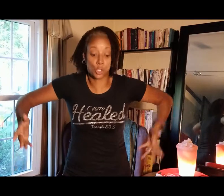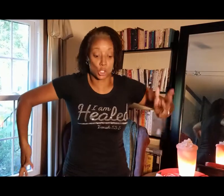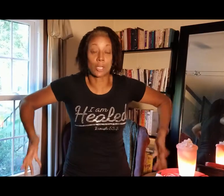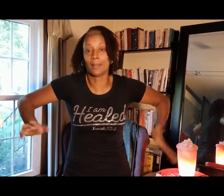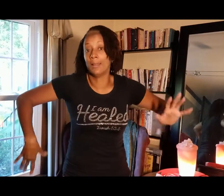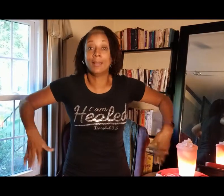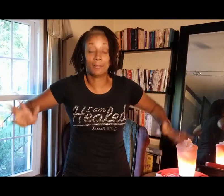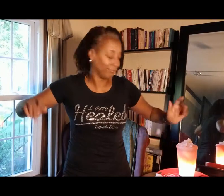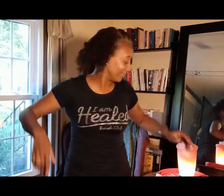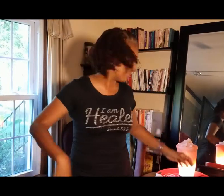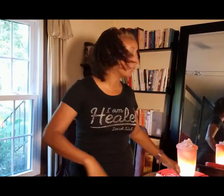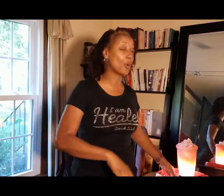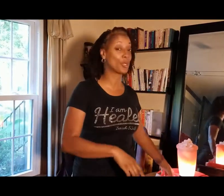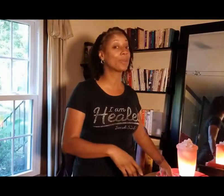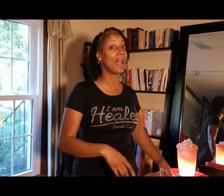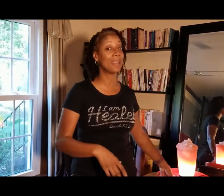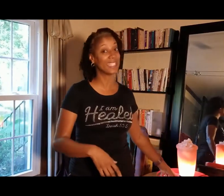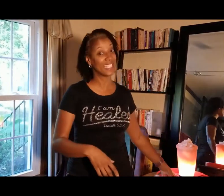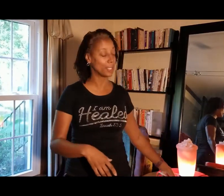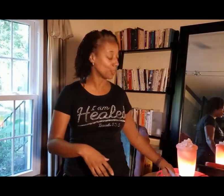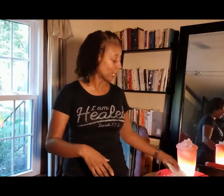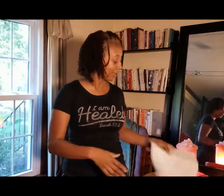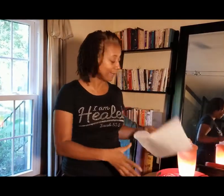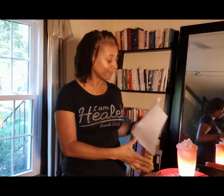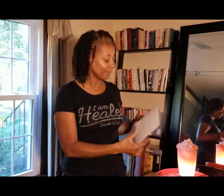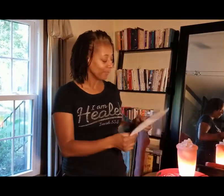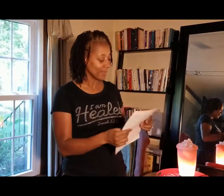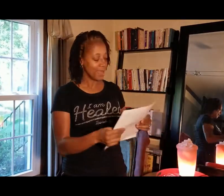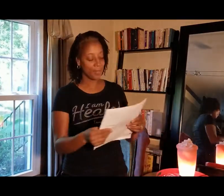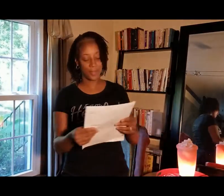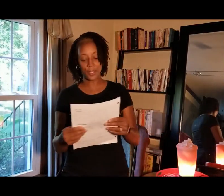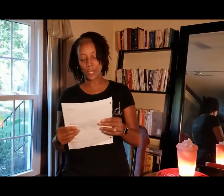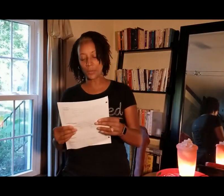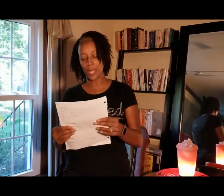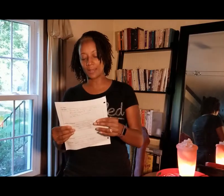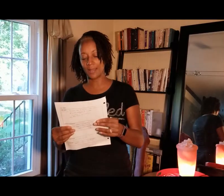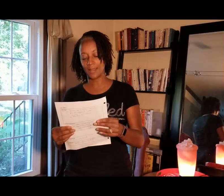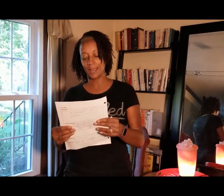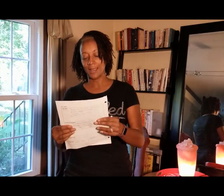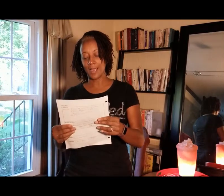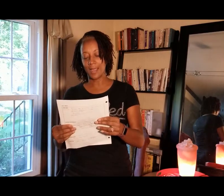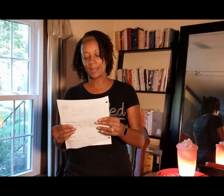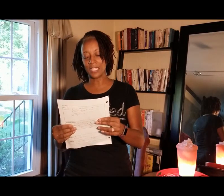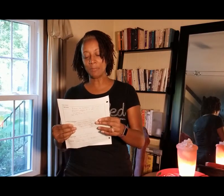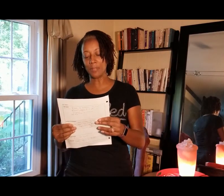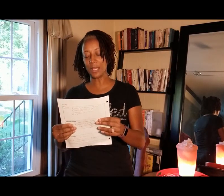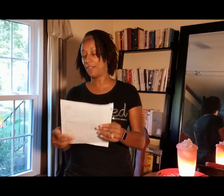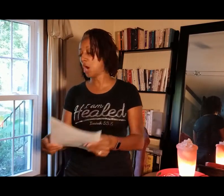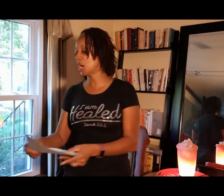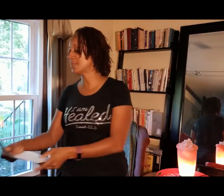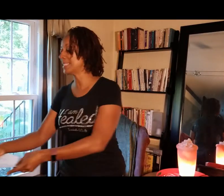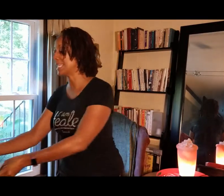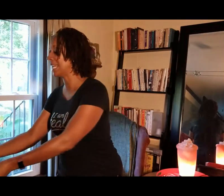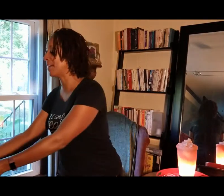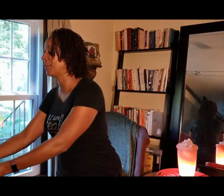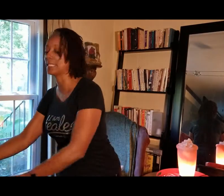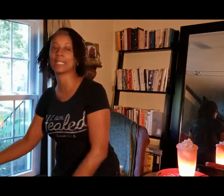shook. Of course, with guys, it's easy to shake one. The third one, uh, temple of Artemis at Ephesus.